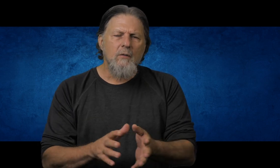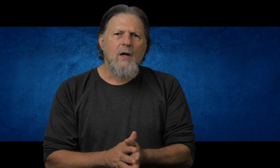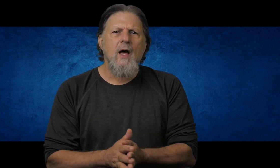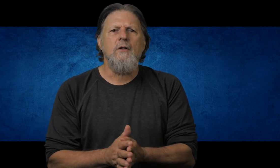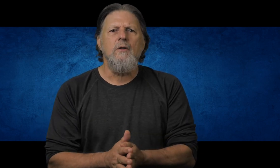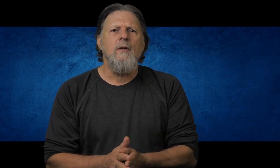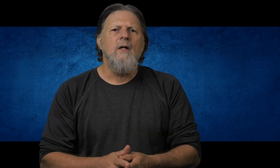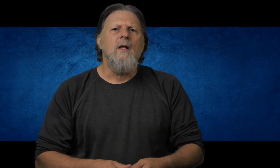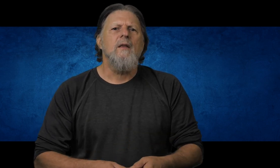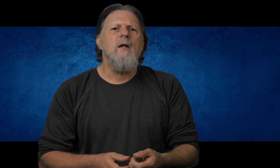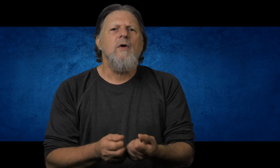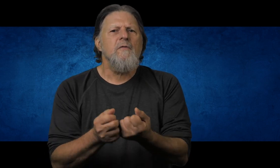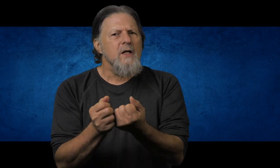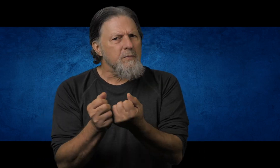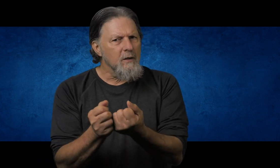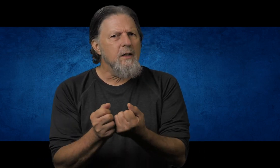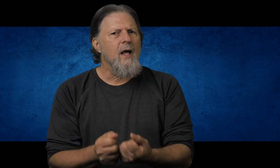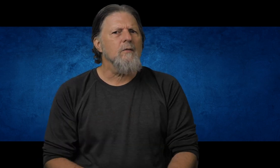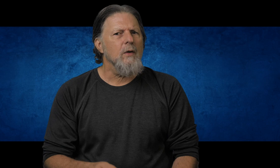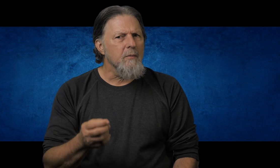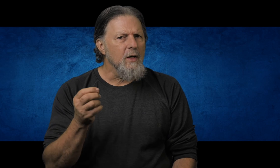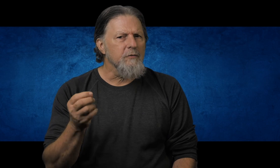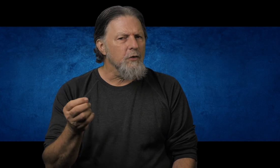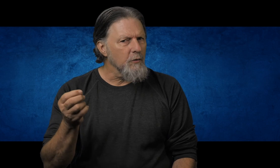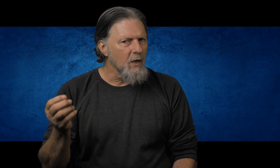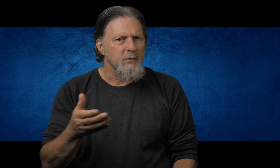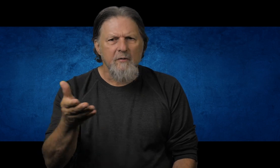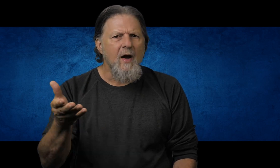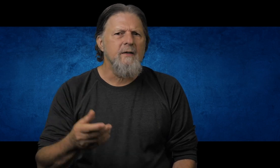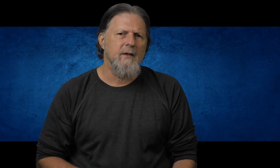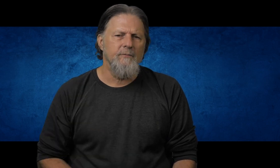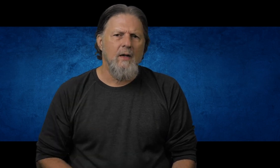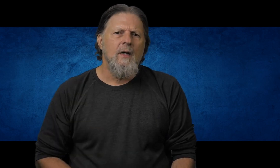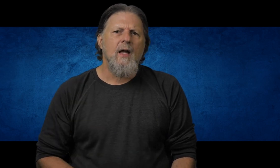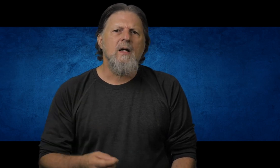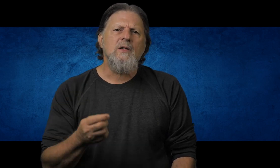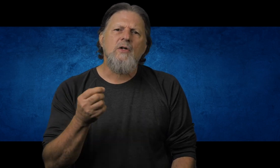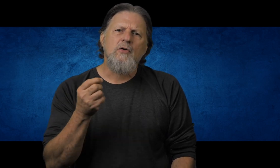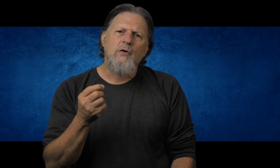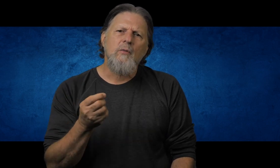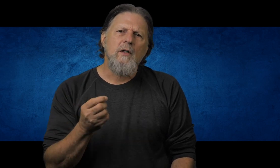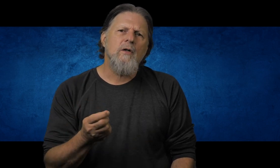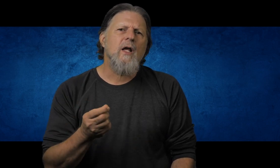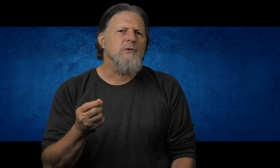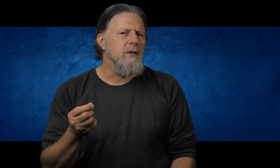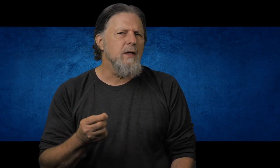dealt with our attitude. Then we finished by looking at what the belt of truth was. We defined it. And it is the truth we learn as we dig